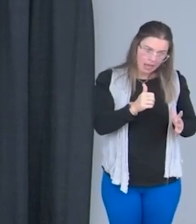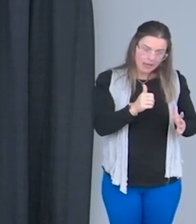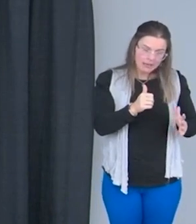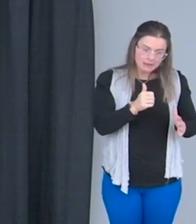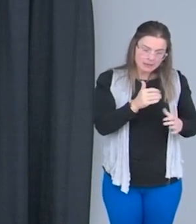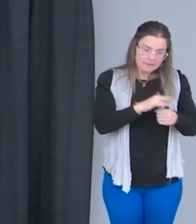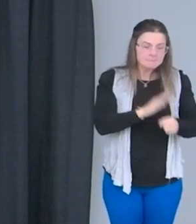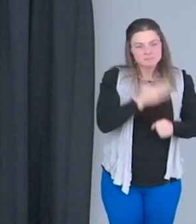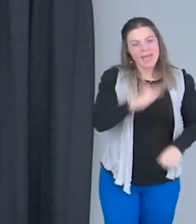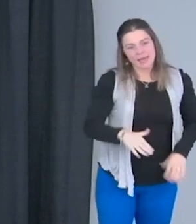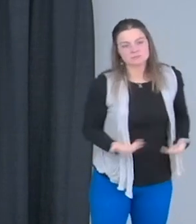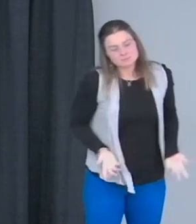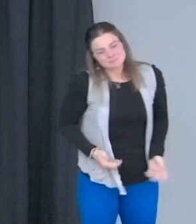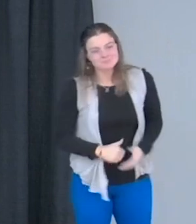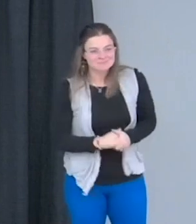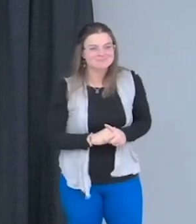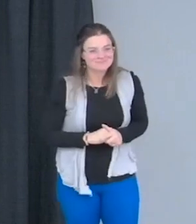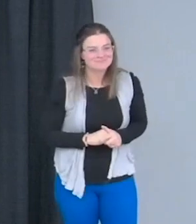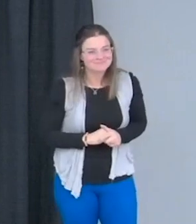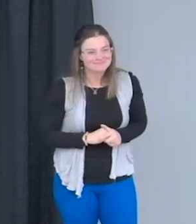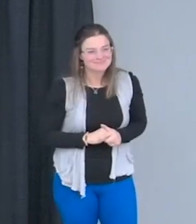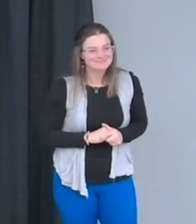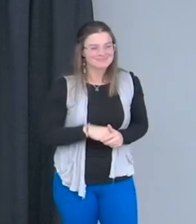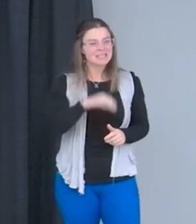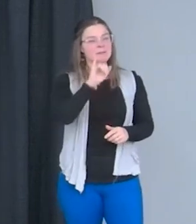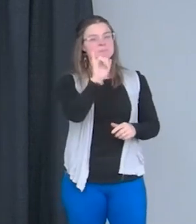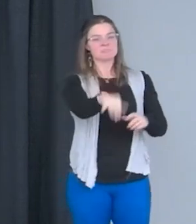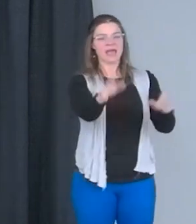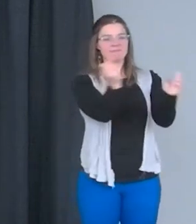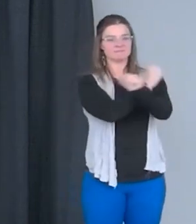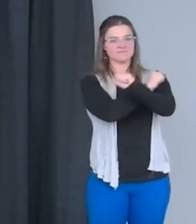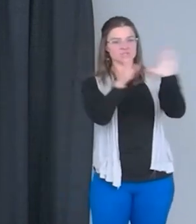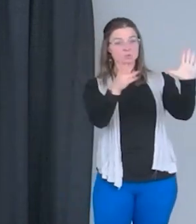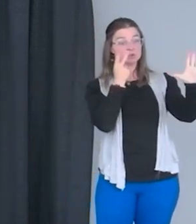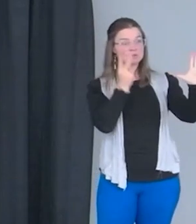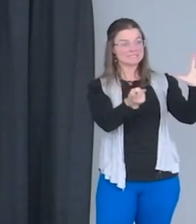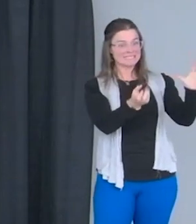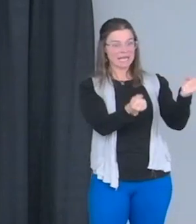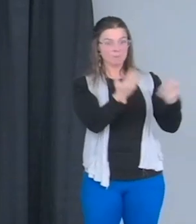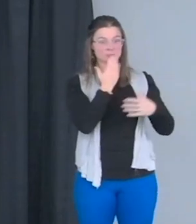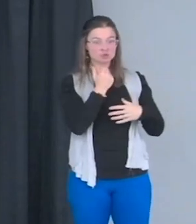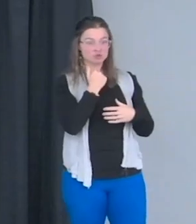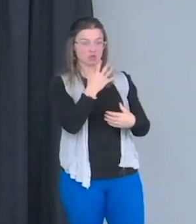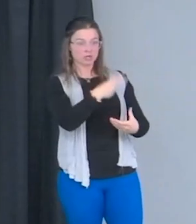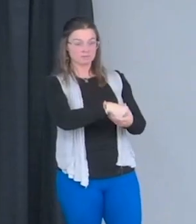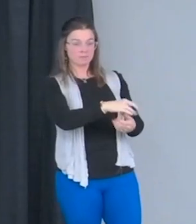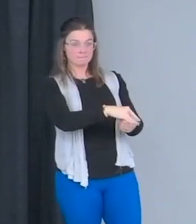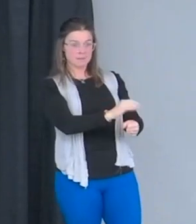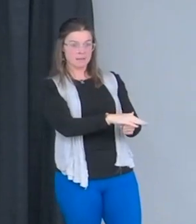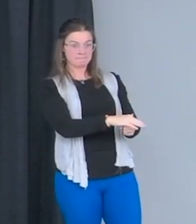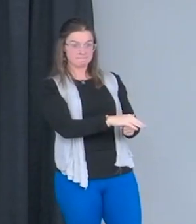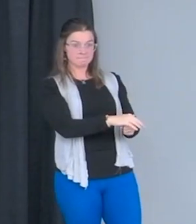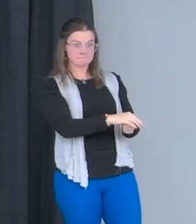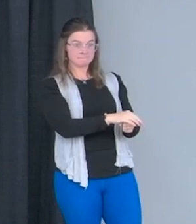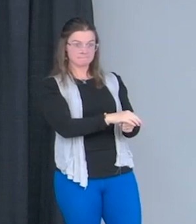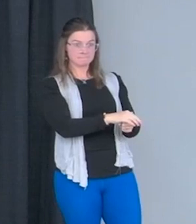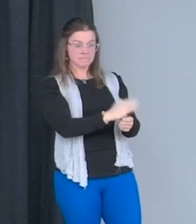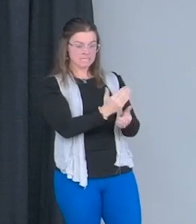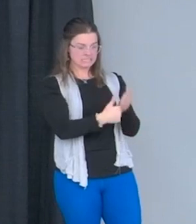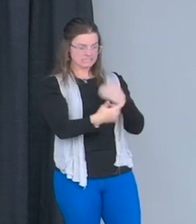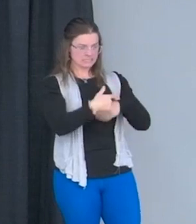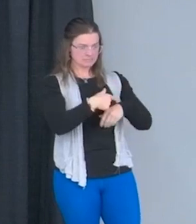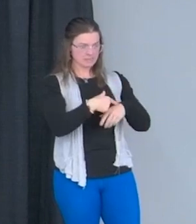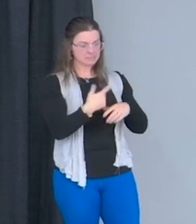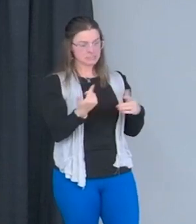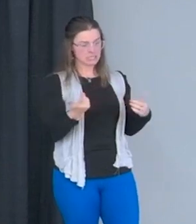and it was just when you have that visual, sometimes I would hope most